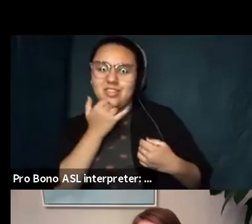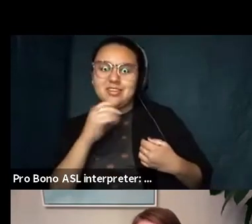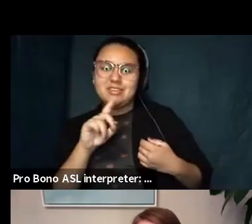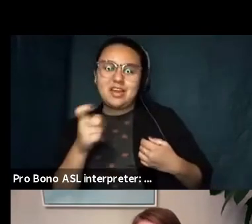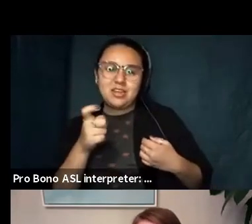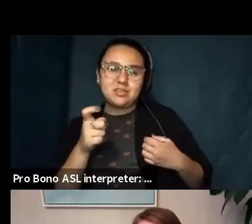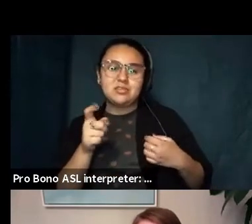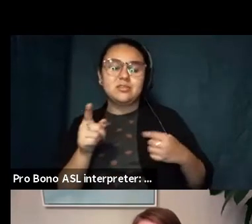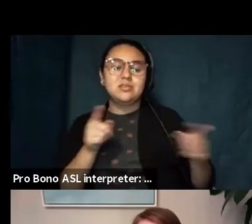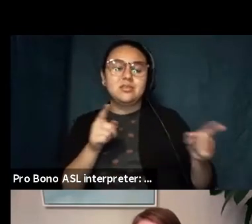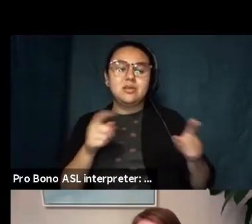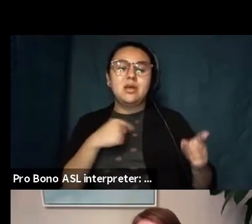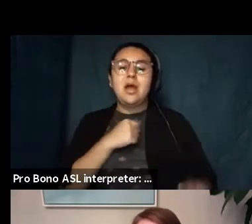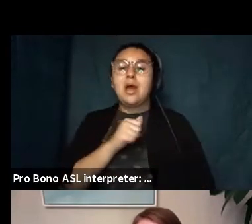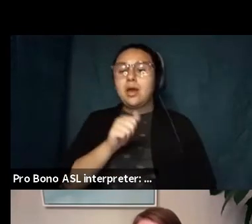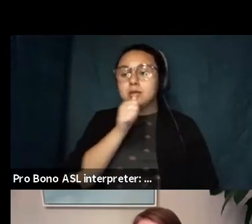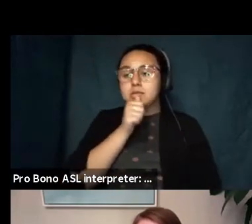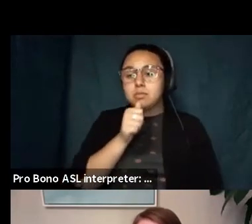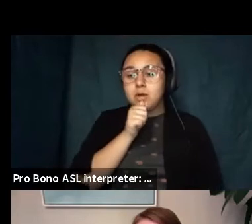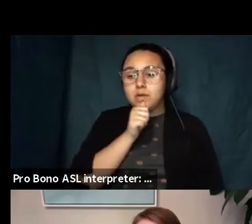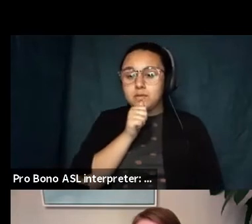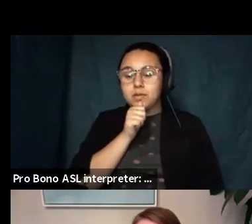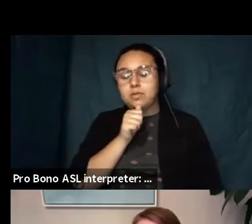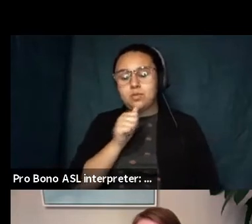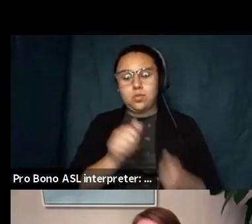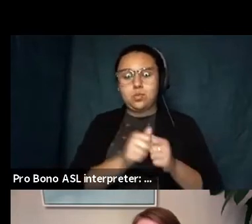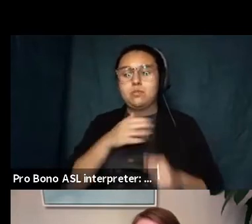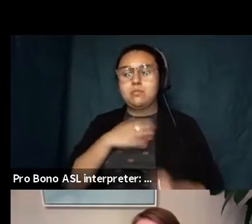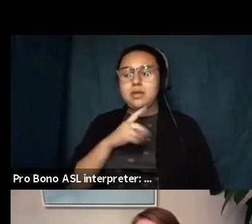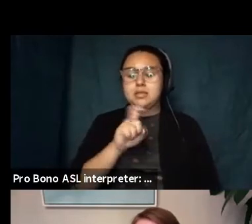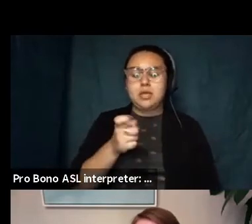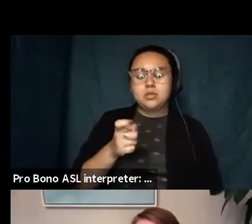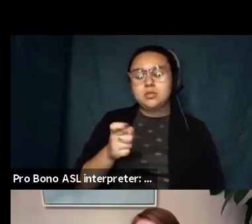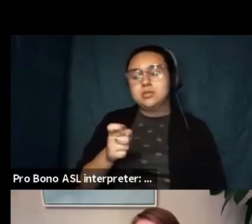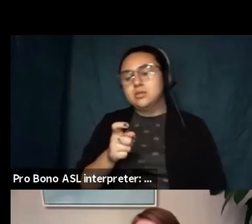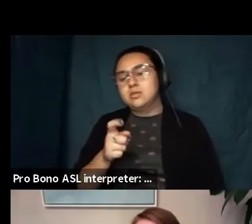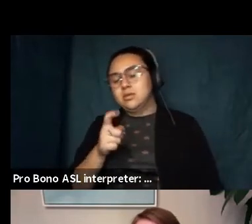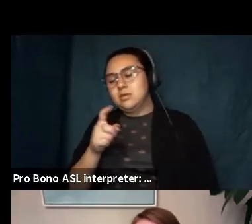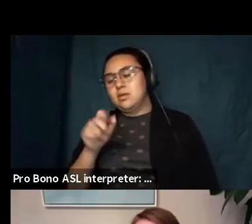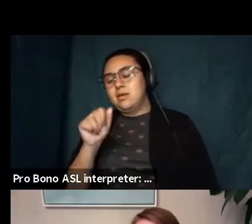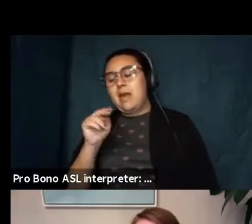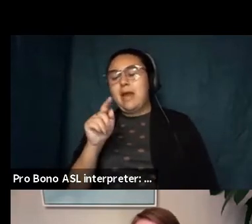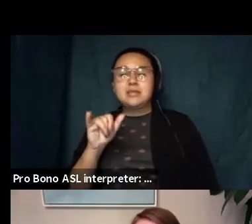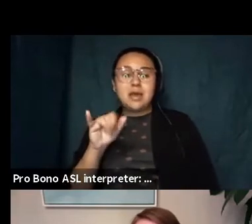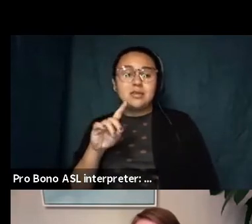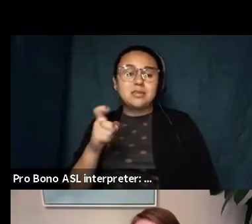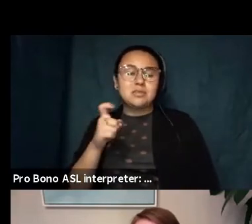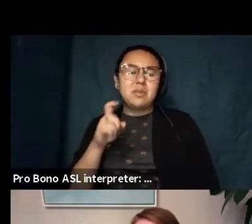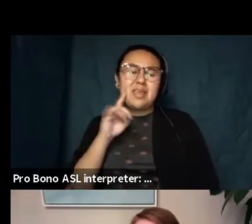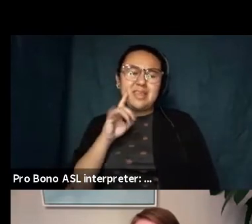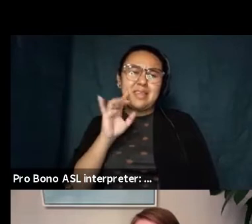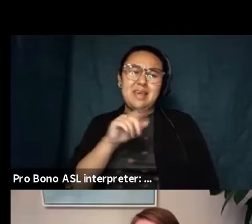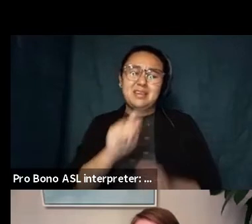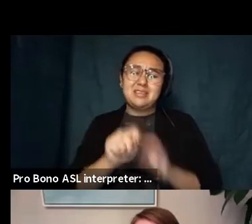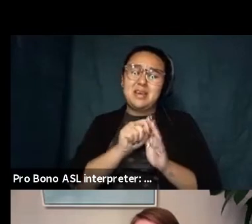diagnosis and anti-diagnosis um but i think just at that point it